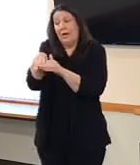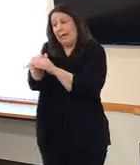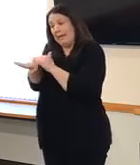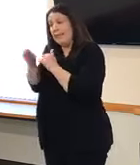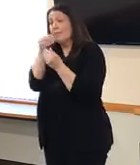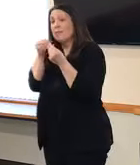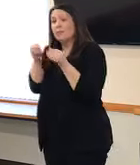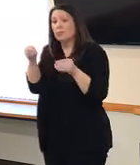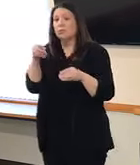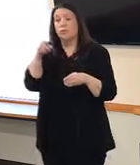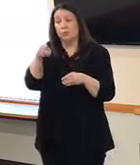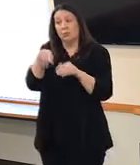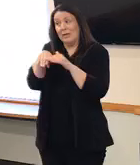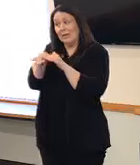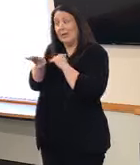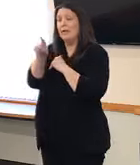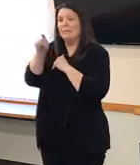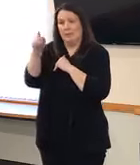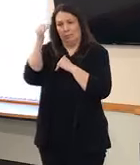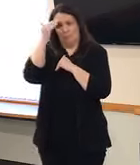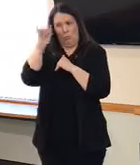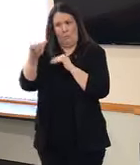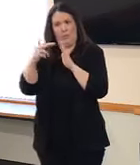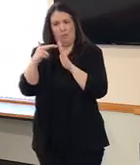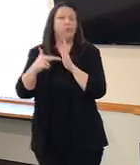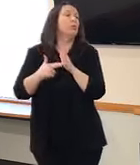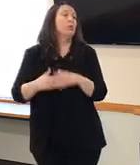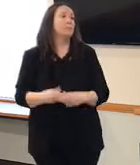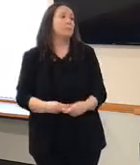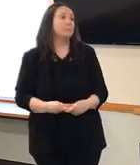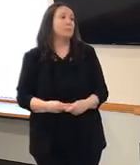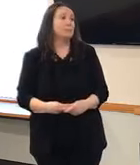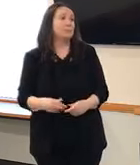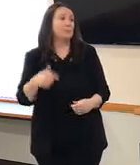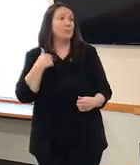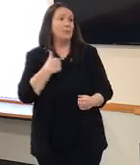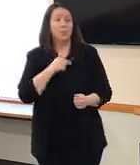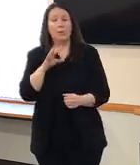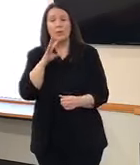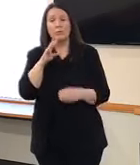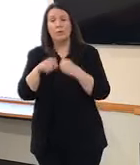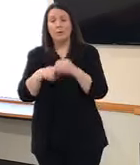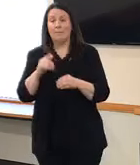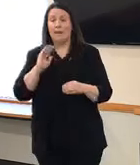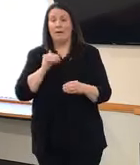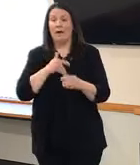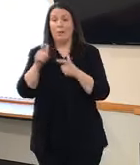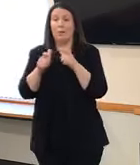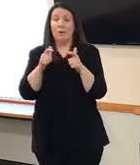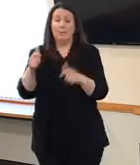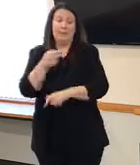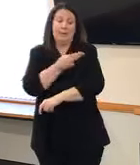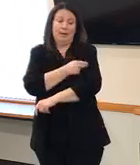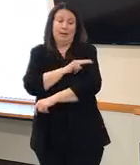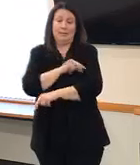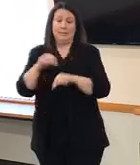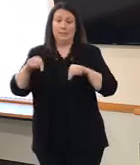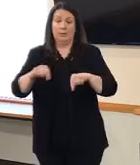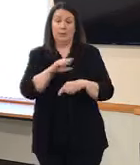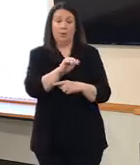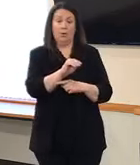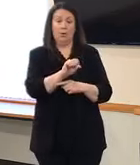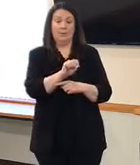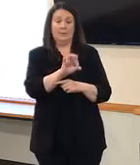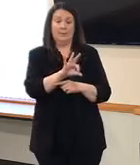of these changes as they come through. We spend a lot of time talking about some of our largest health care systems in our community, OSF St.